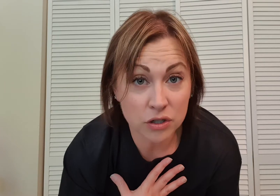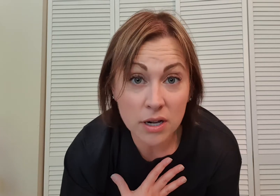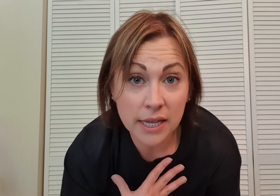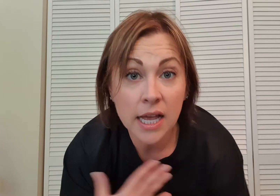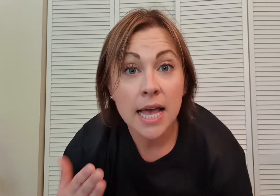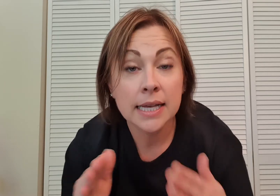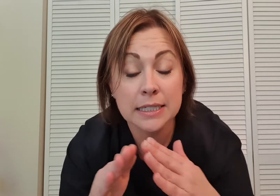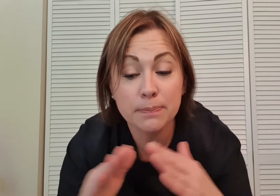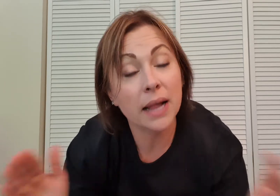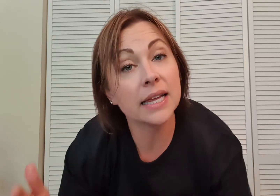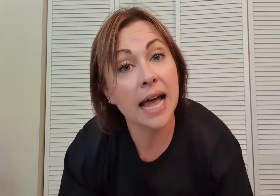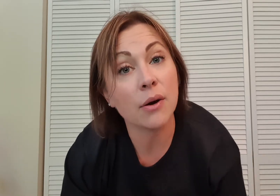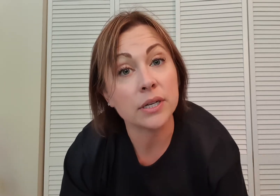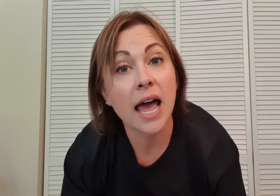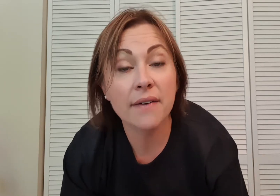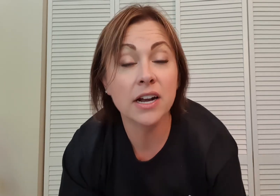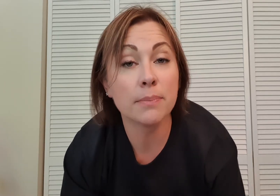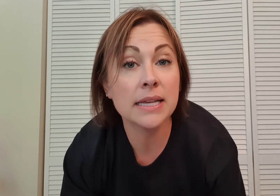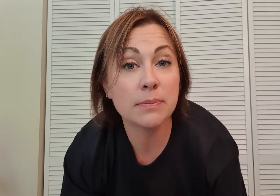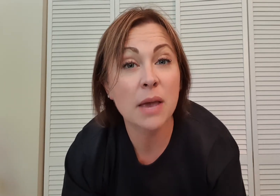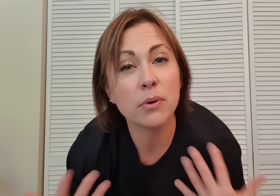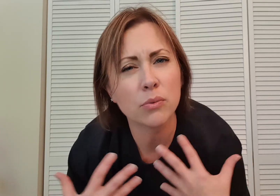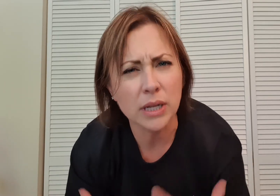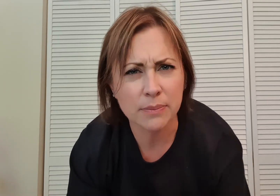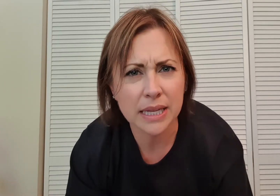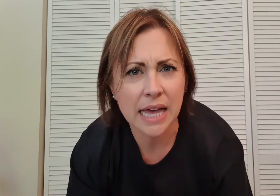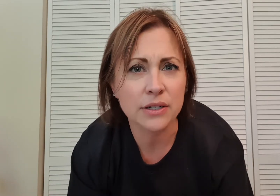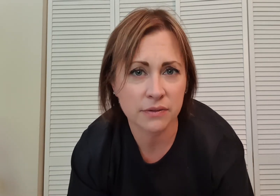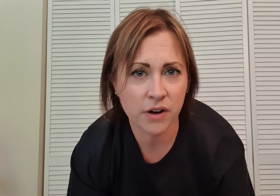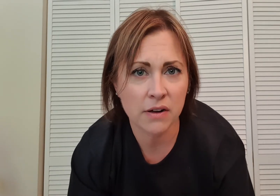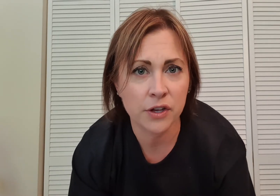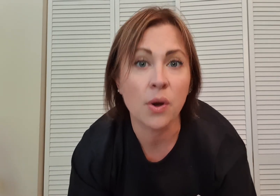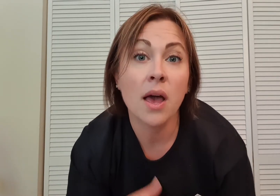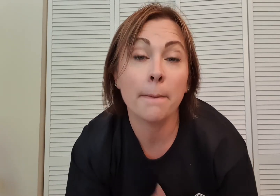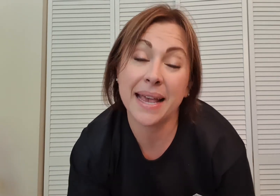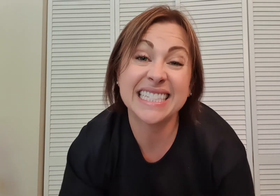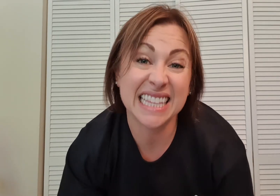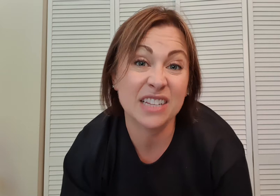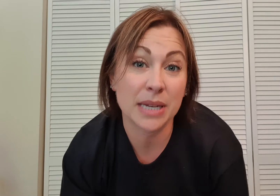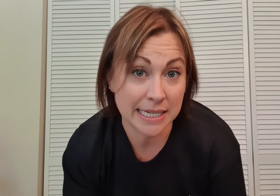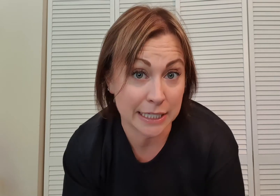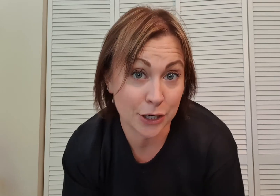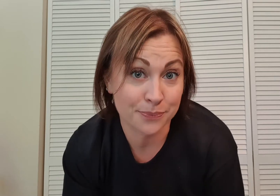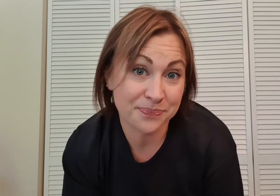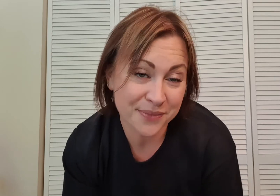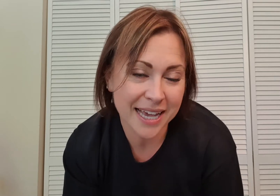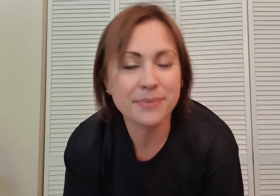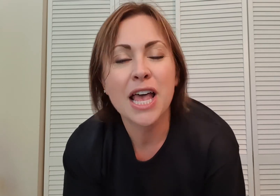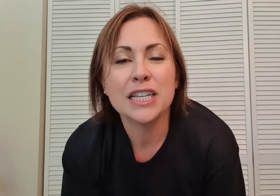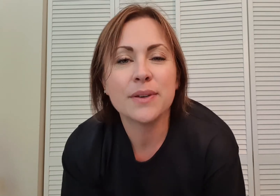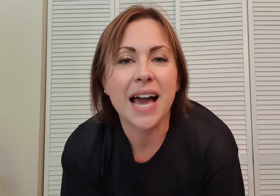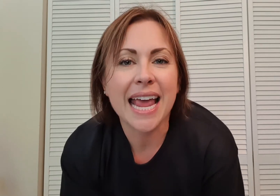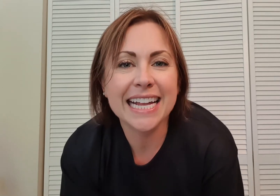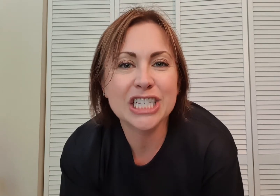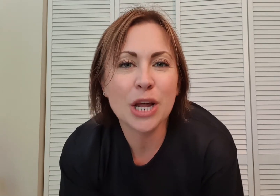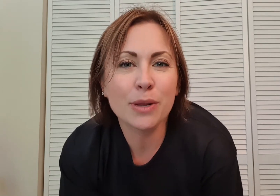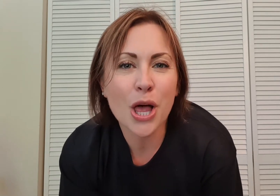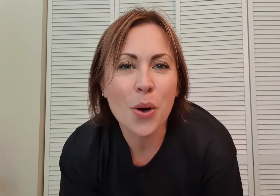struggling, spell it out. Have it on a piece of paper, really big letters in front of you makes it a little bit easier. Okay? So we've got H double O